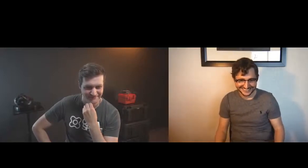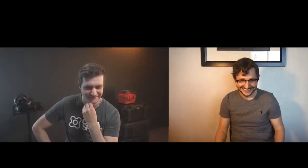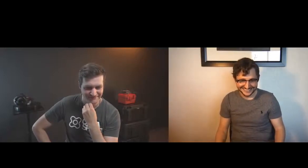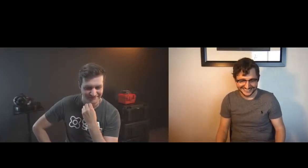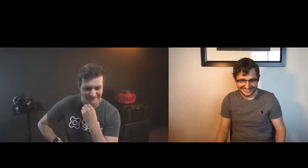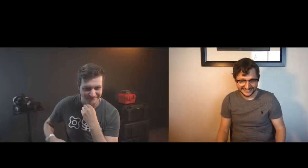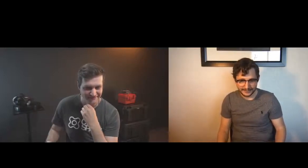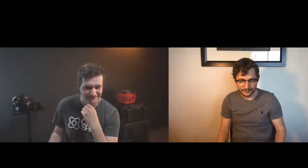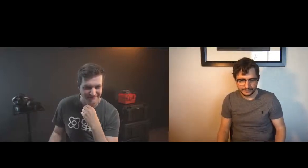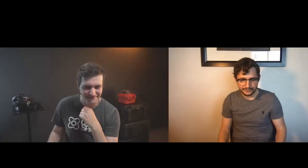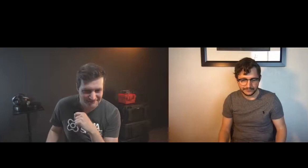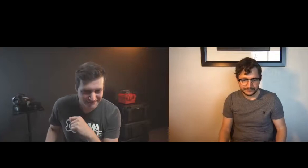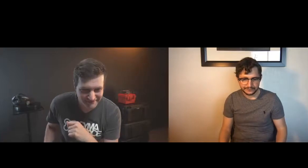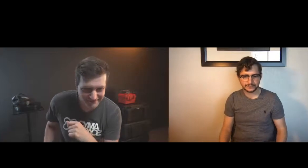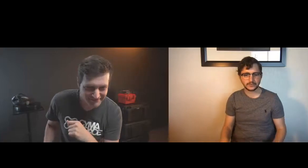sorry about that